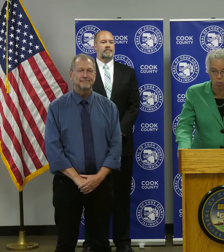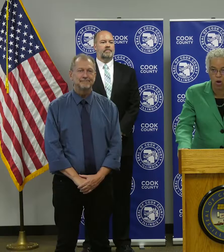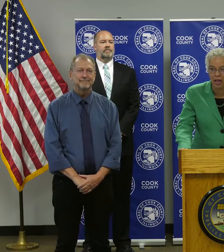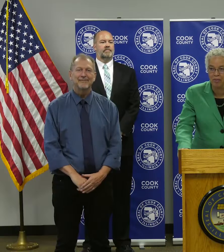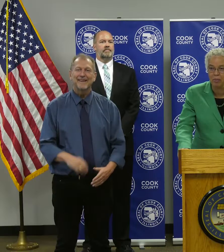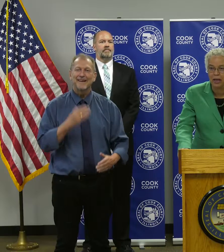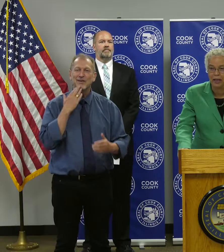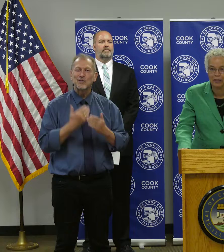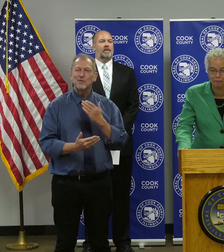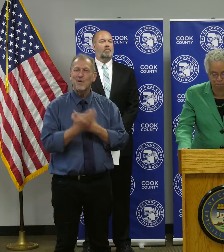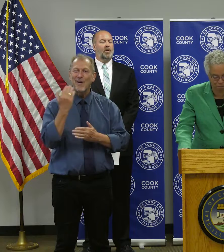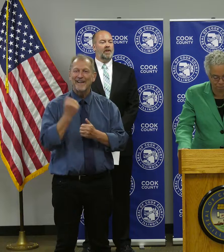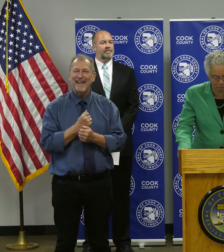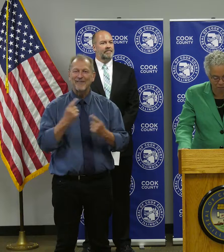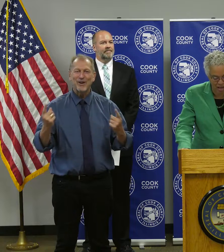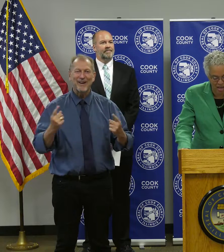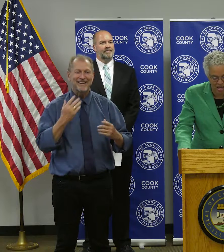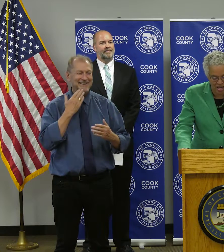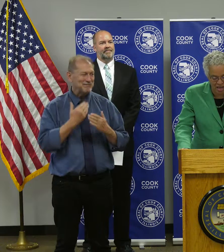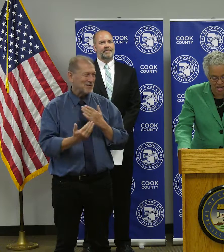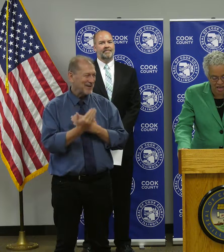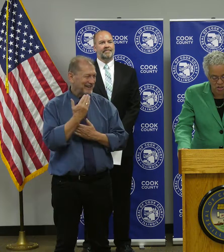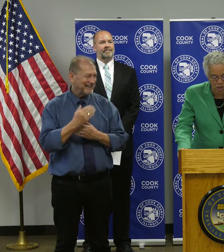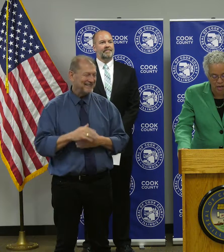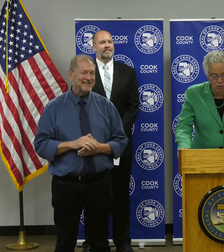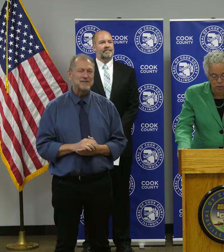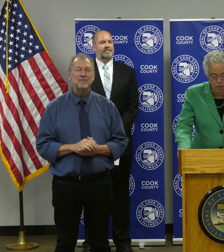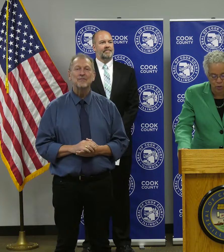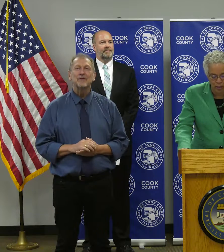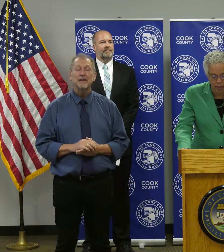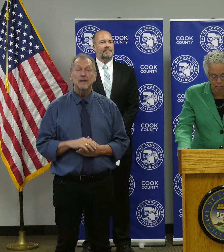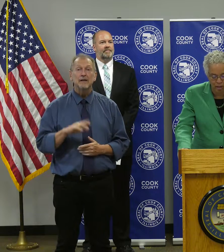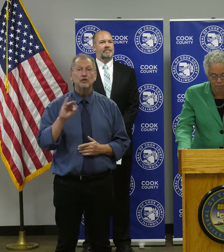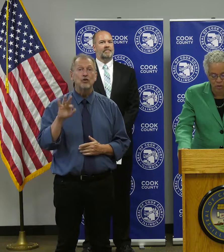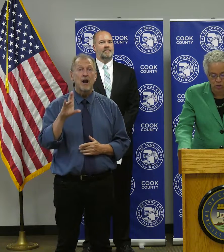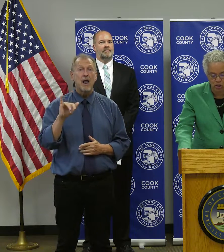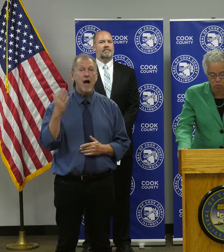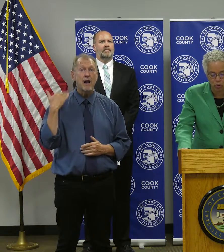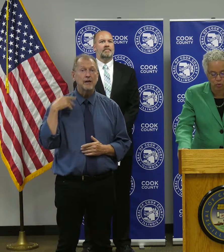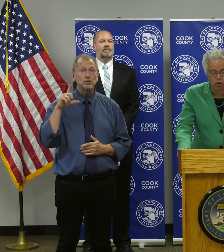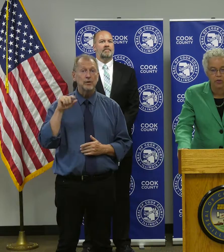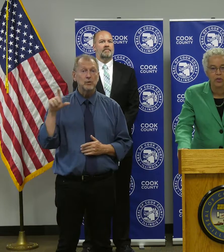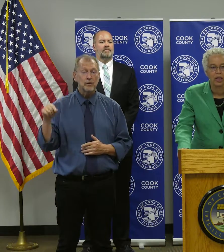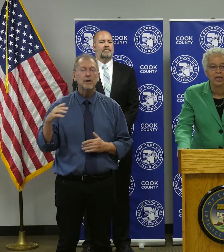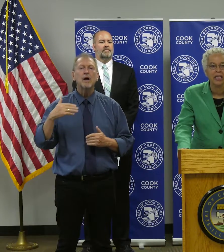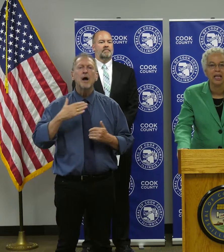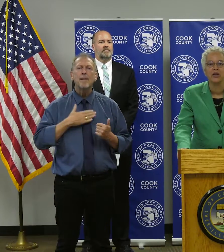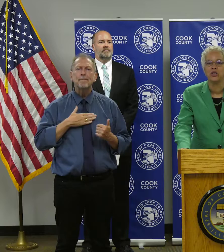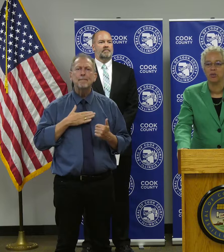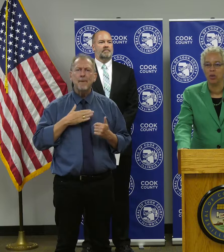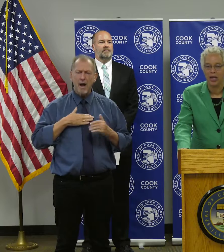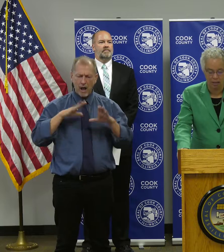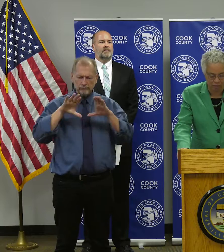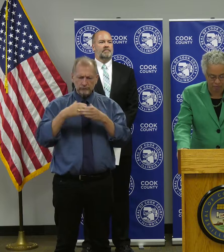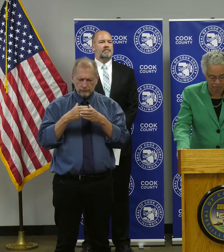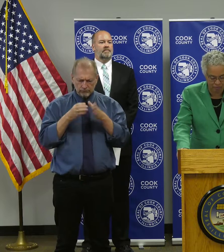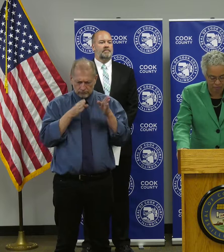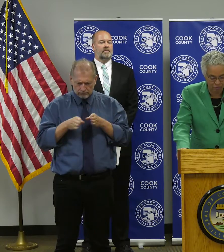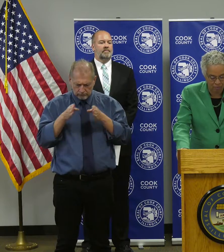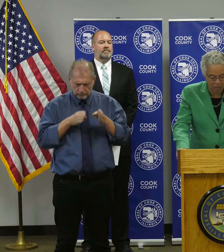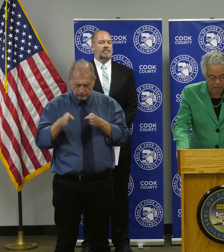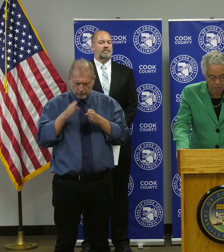Good morning, everybody. Good morning. In July of 2020, my administration put forth the Clean Energy Plan,